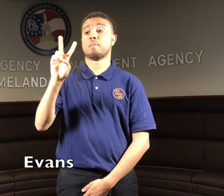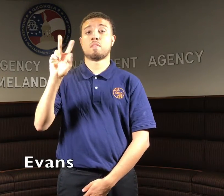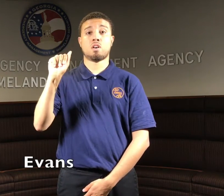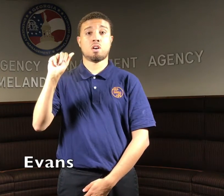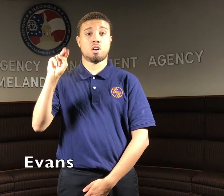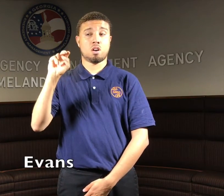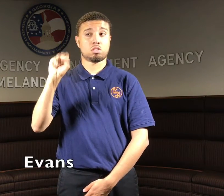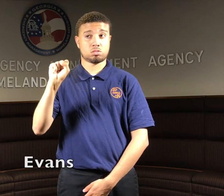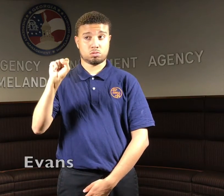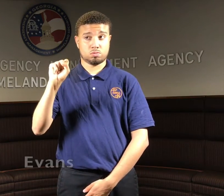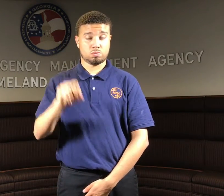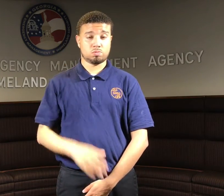Evans,